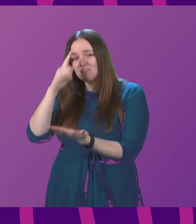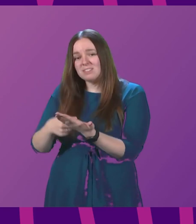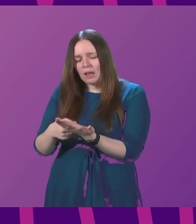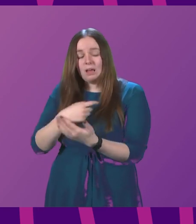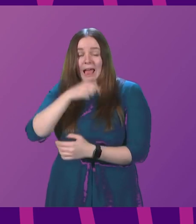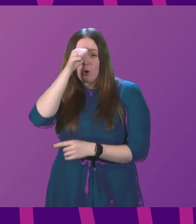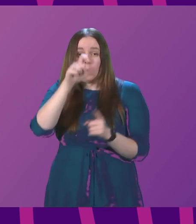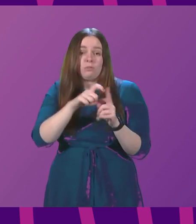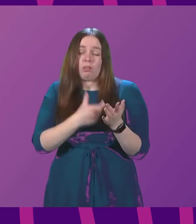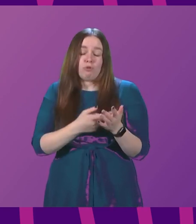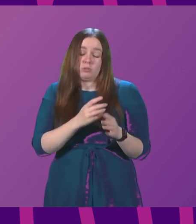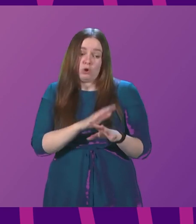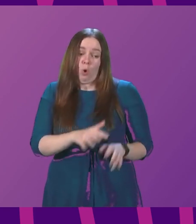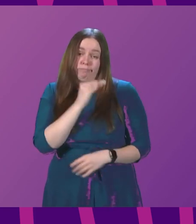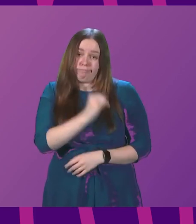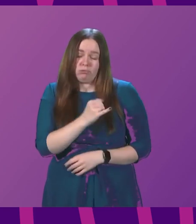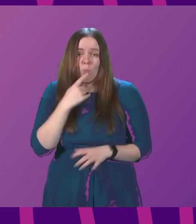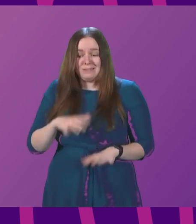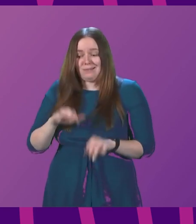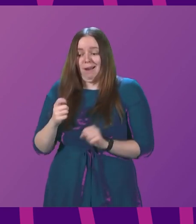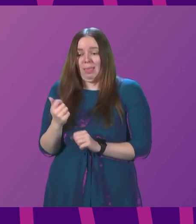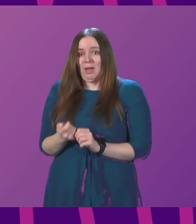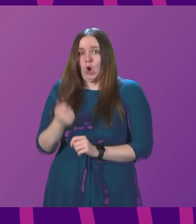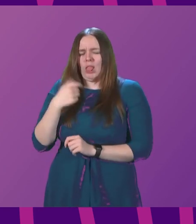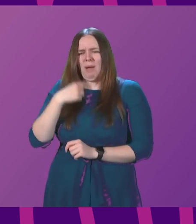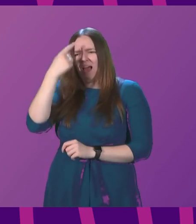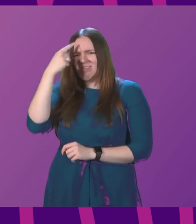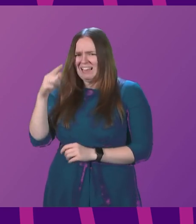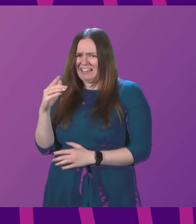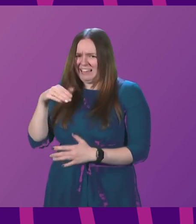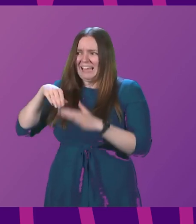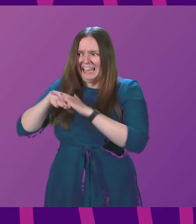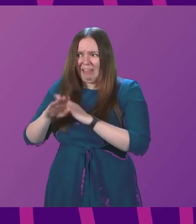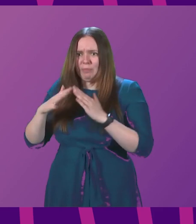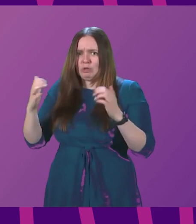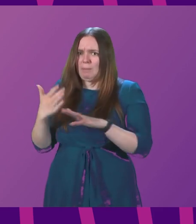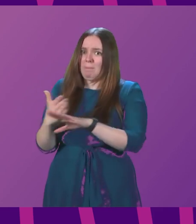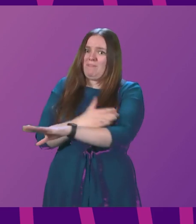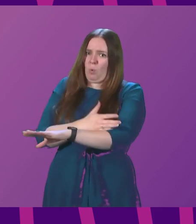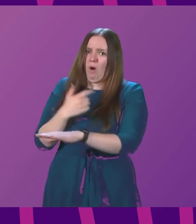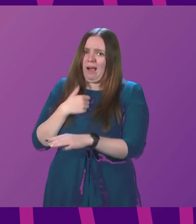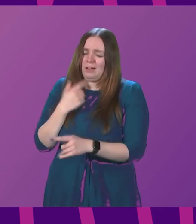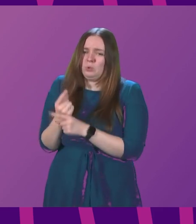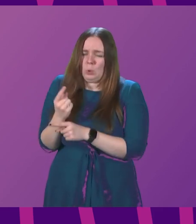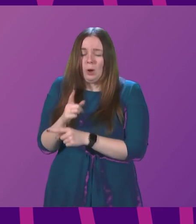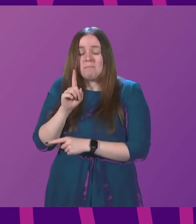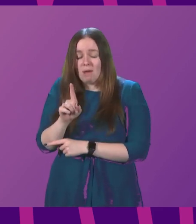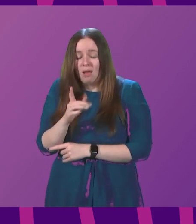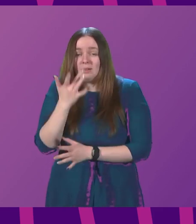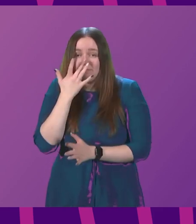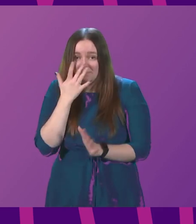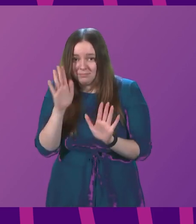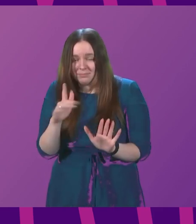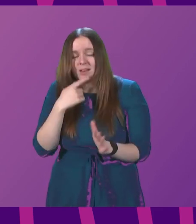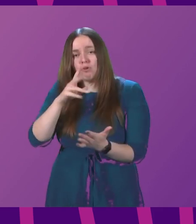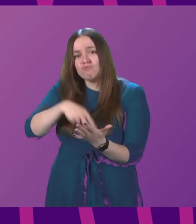Douglas Ross, through no fault of his, we started a bit early and was late, but I think he was in the chamber before I got to this point in my statement. But just in case he wasn't, let